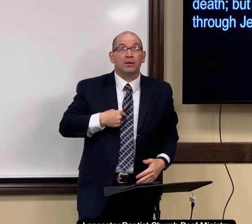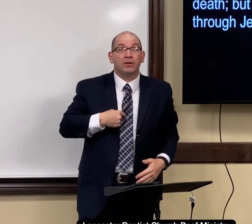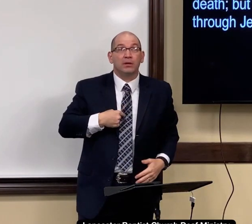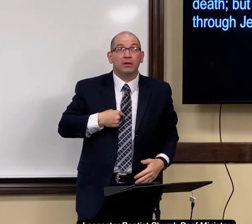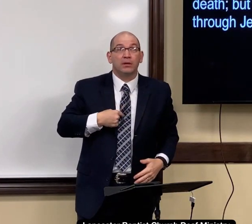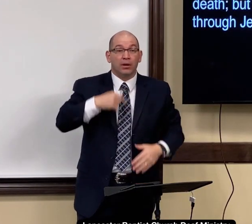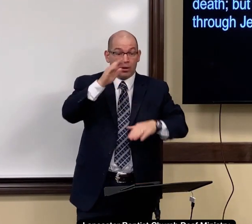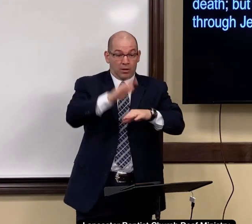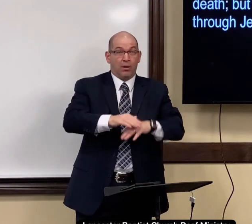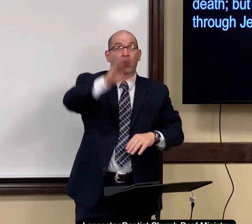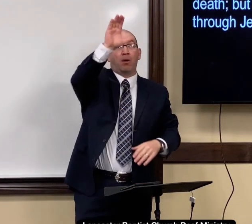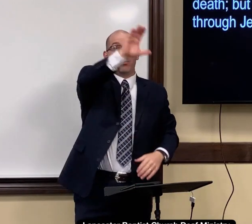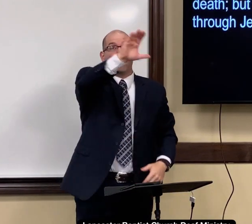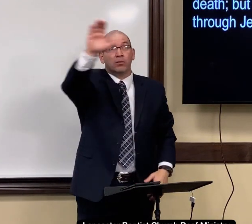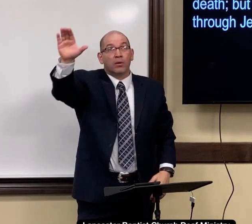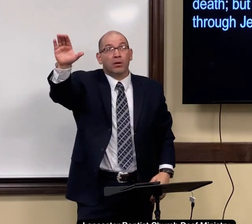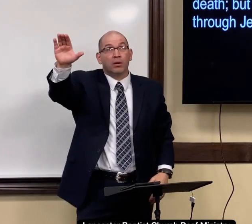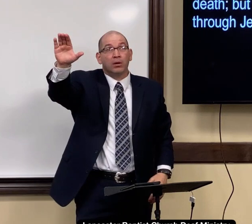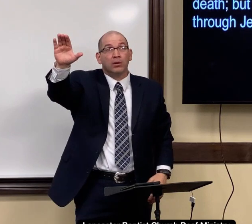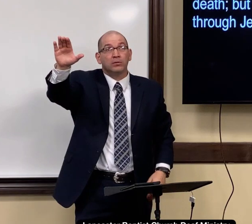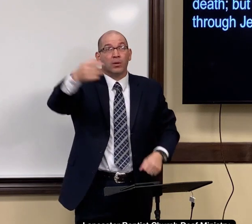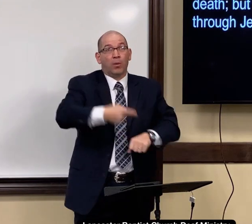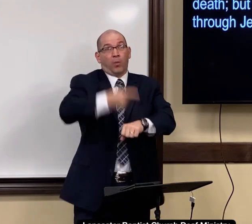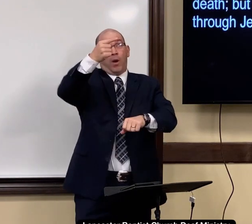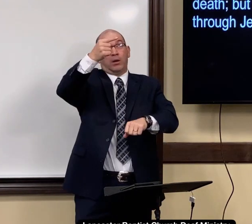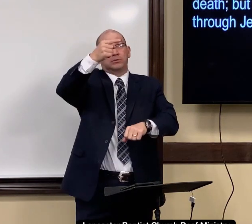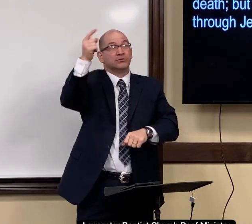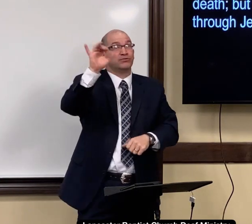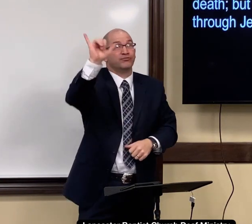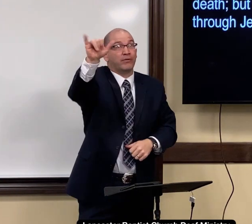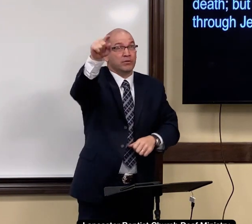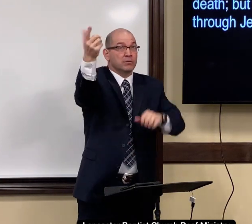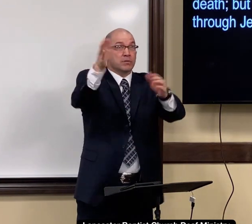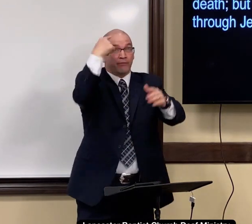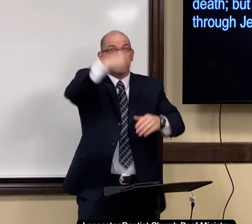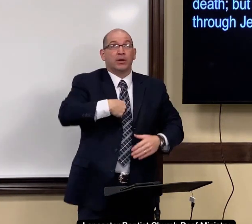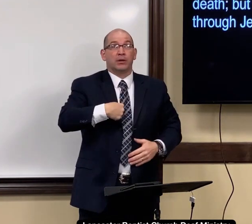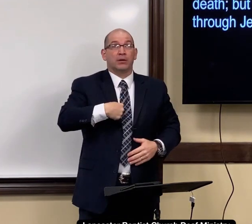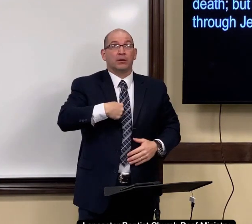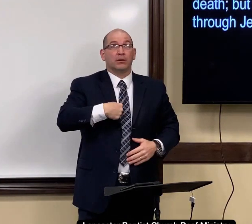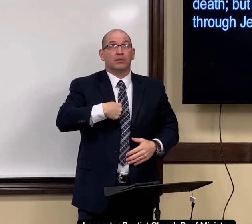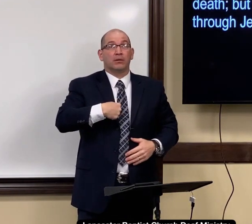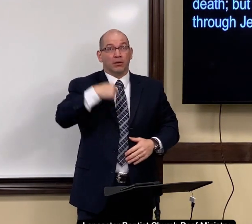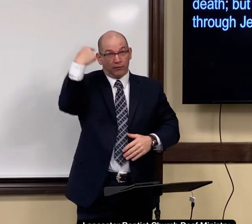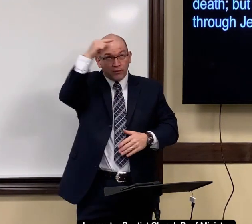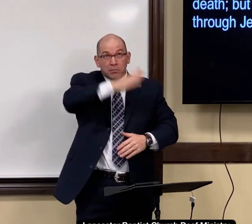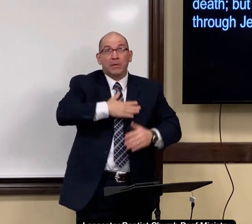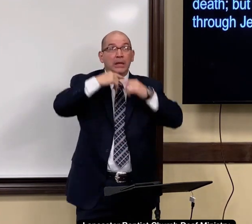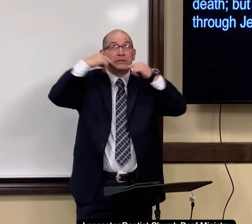he died for me on the cross he did that once and that was enough forever